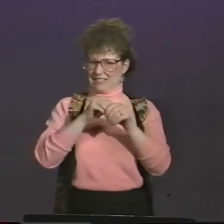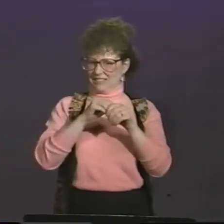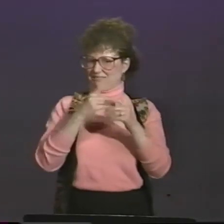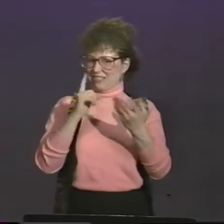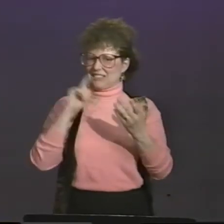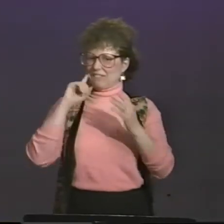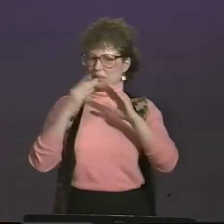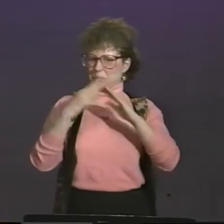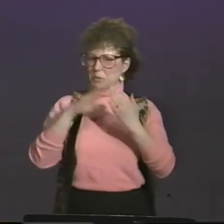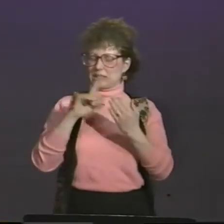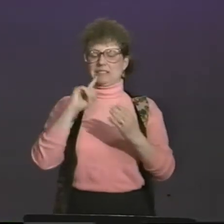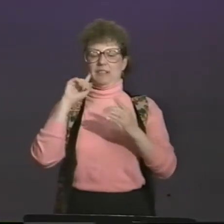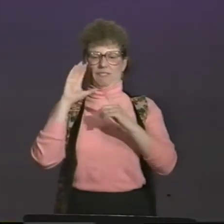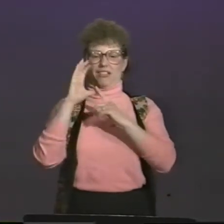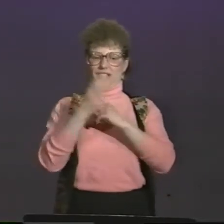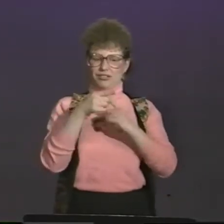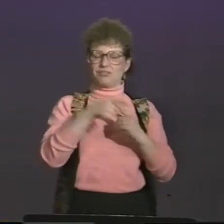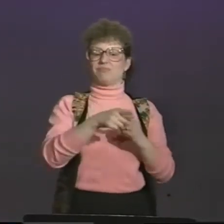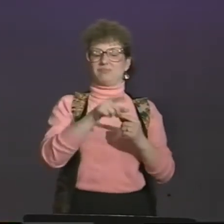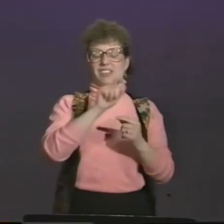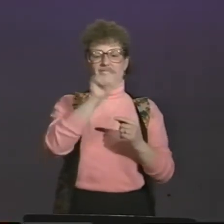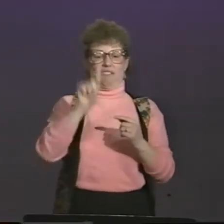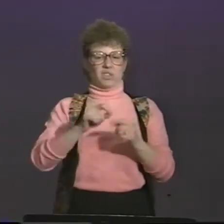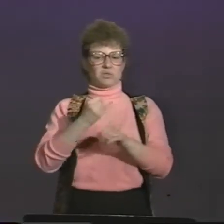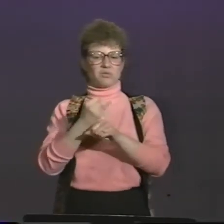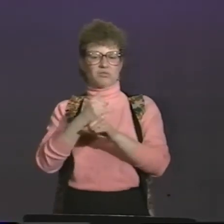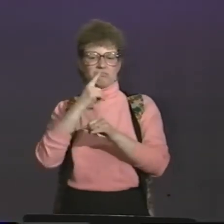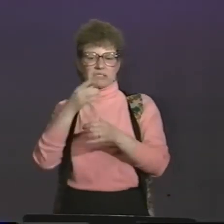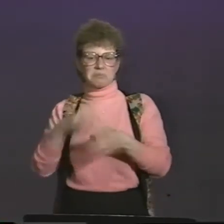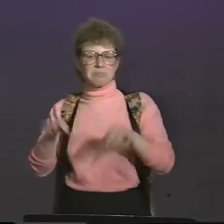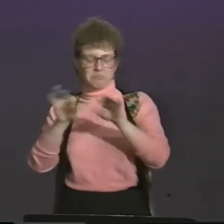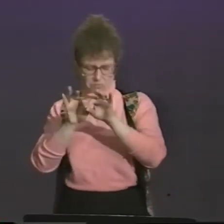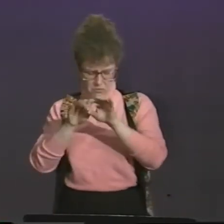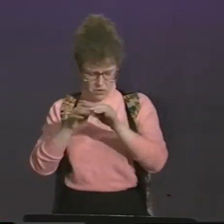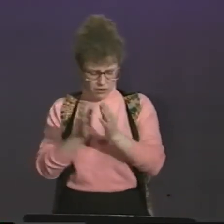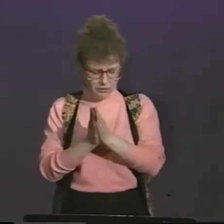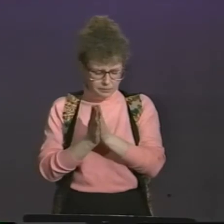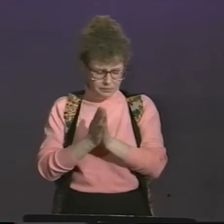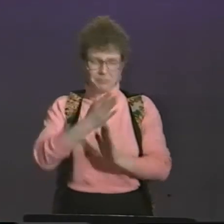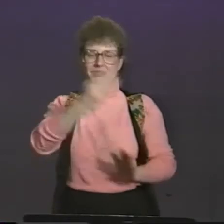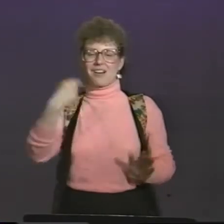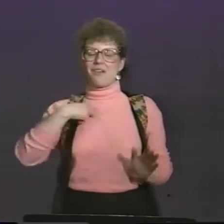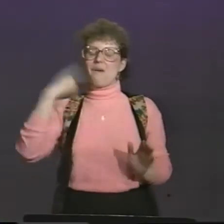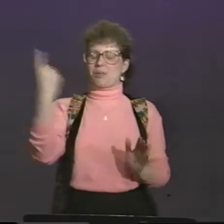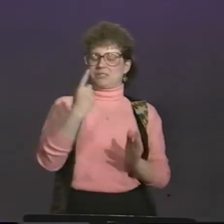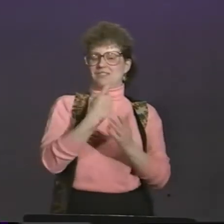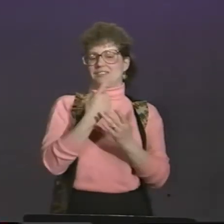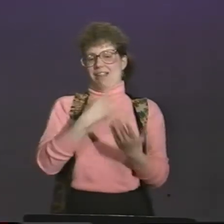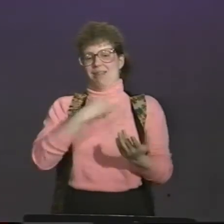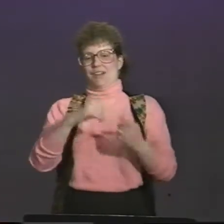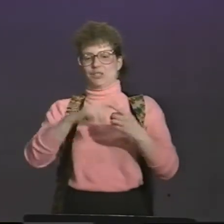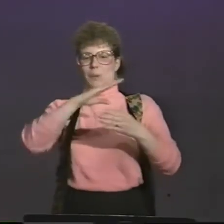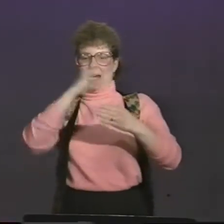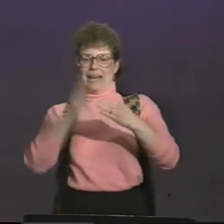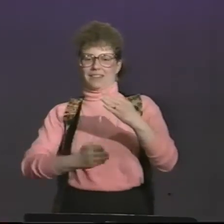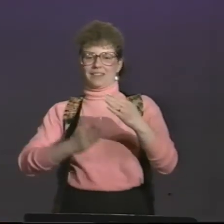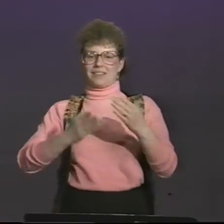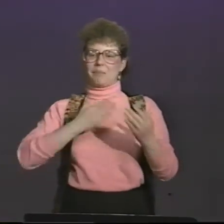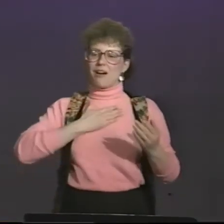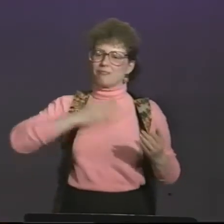The point here is that language is important to the deaf community and its culture. Therefore, schools for the deaf are important. I always like